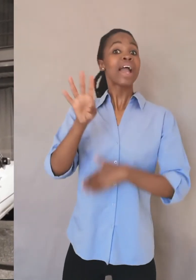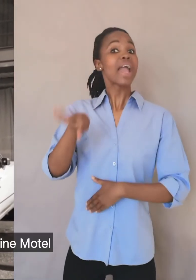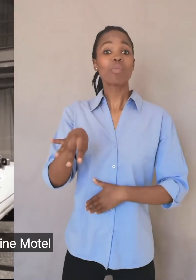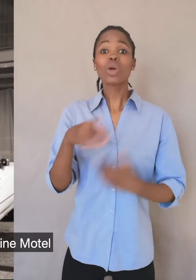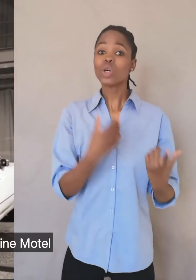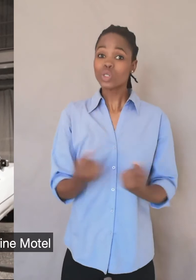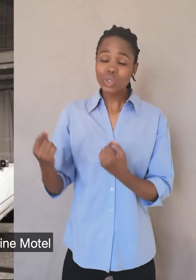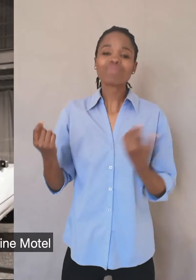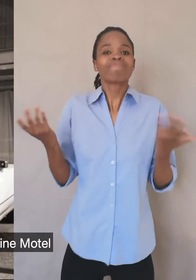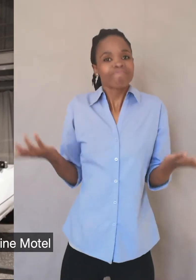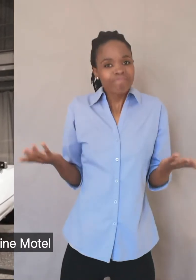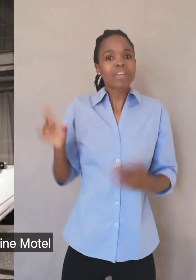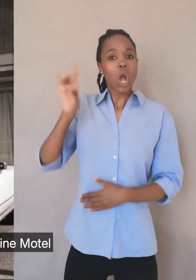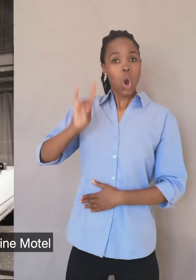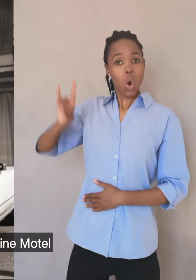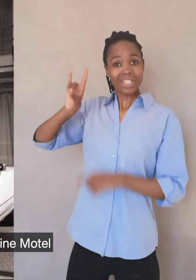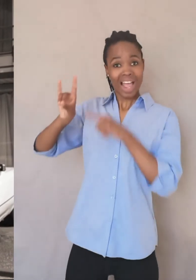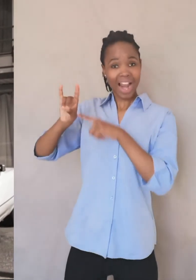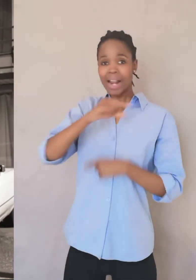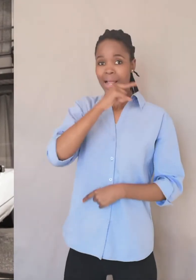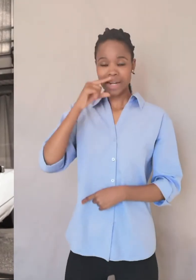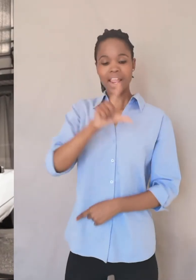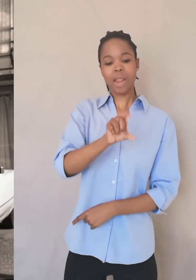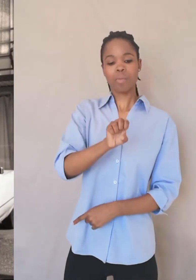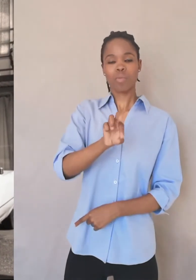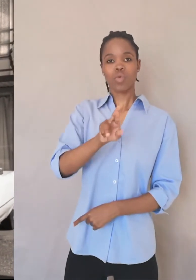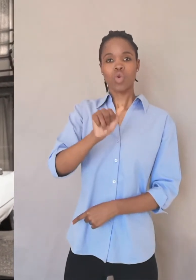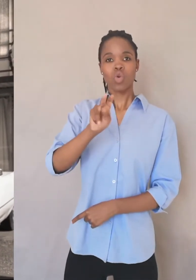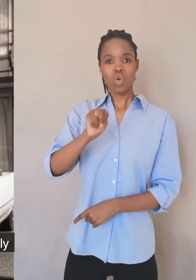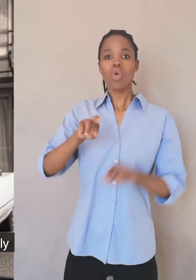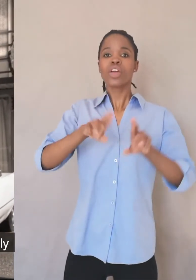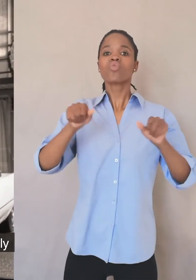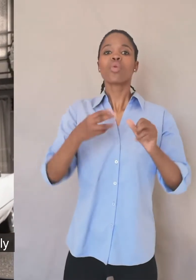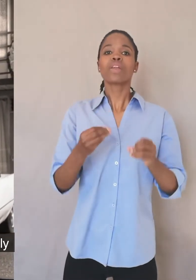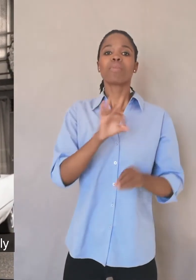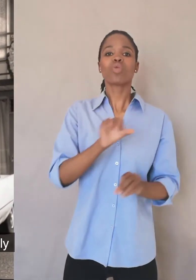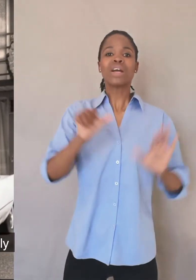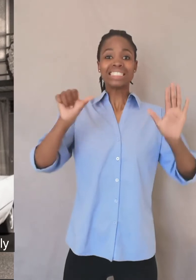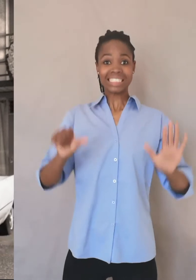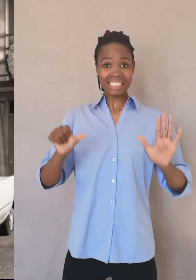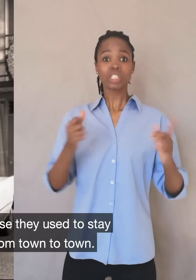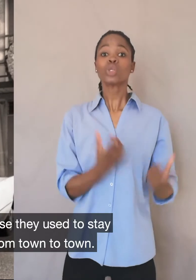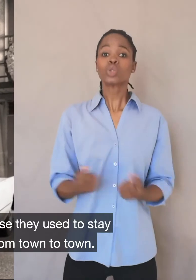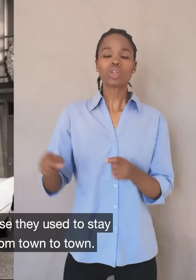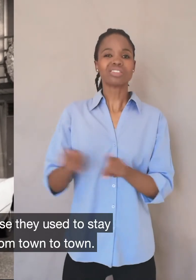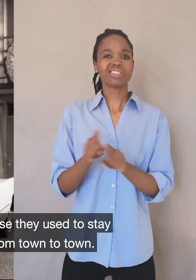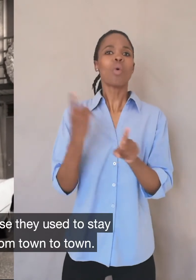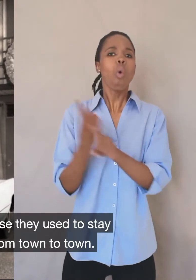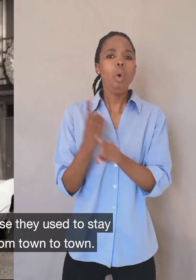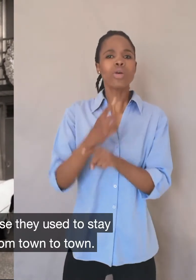Well, he was at the Lorraine Motel at room 306, which was actually eventually they, I mean, they were there so many times because they